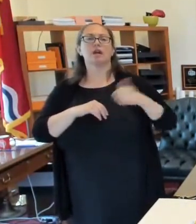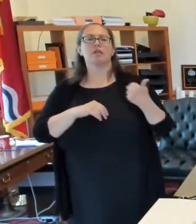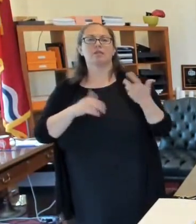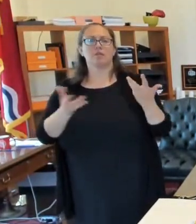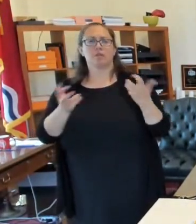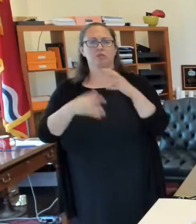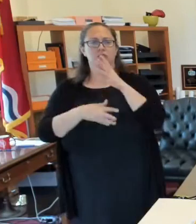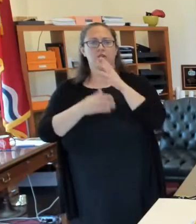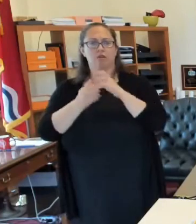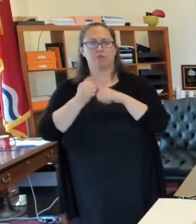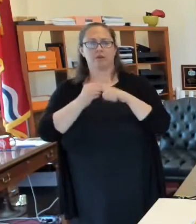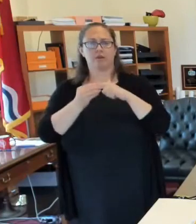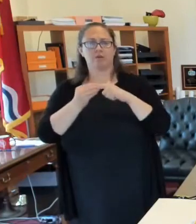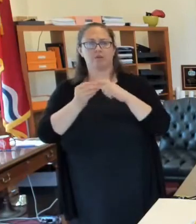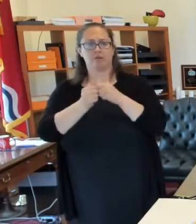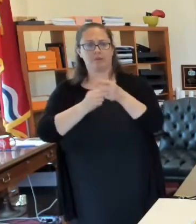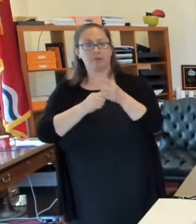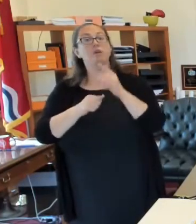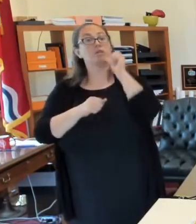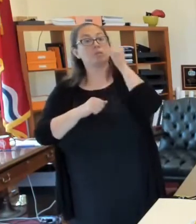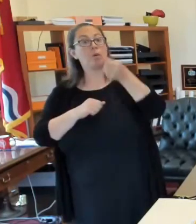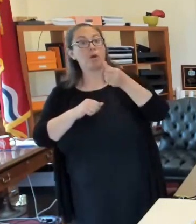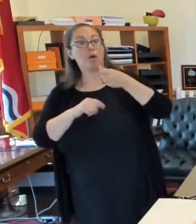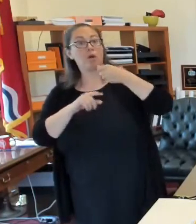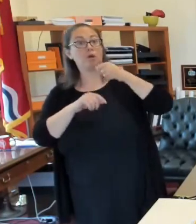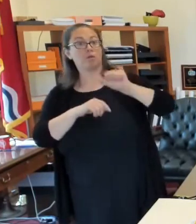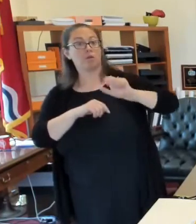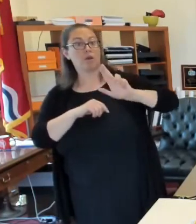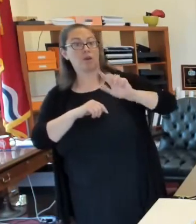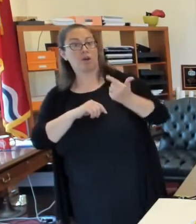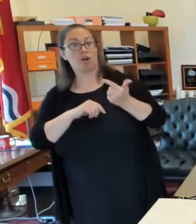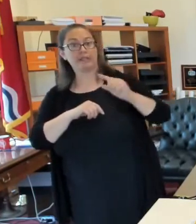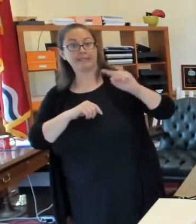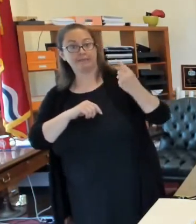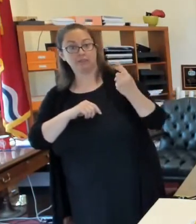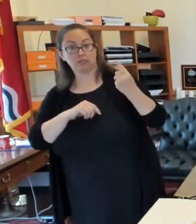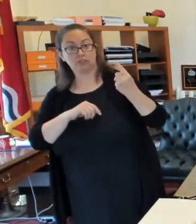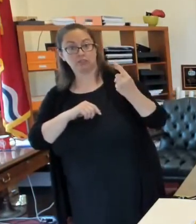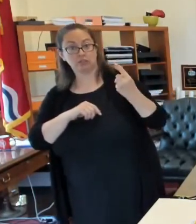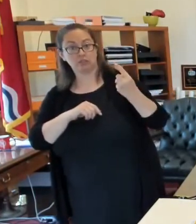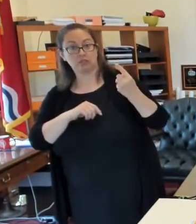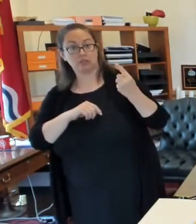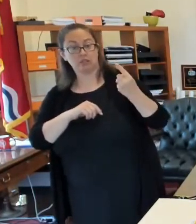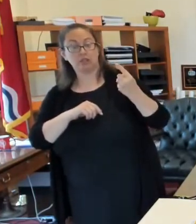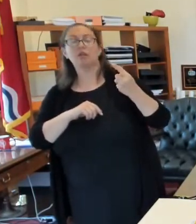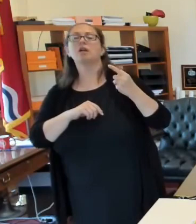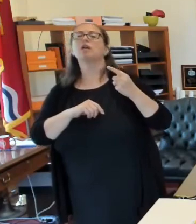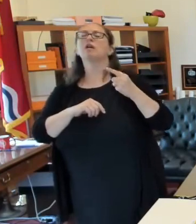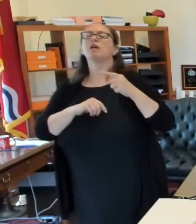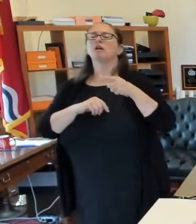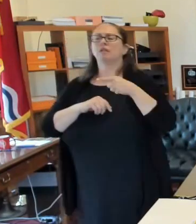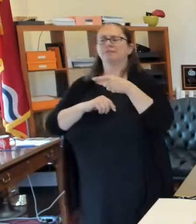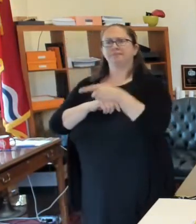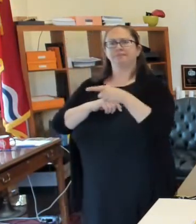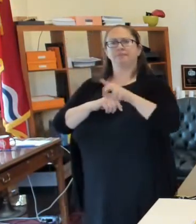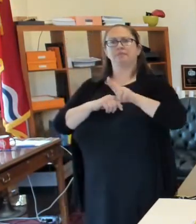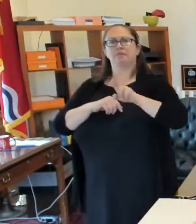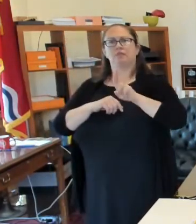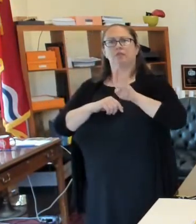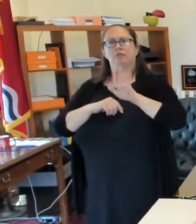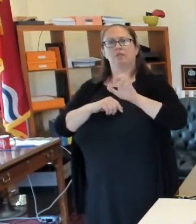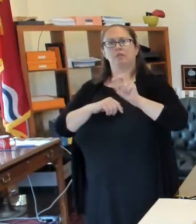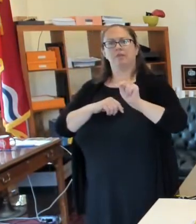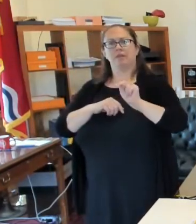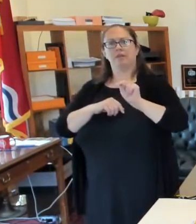tomorrow, which is August 1st, um, the Urban League is having an urban